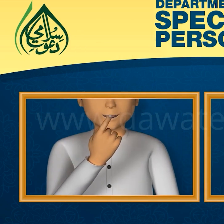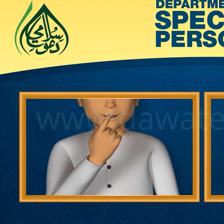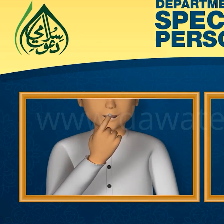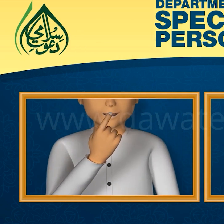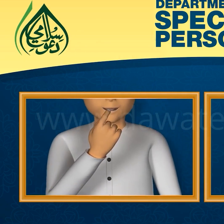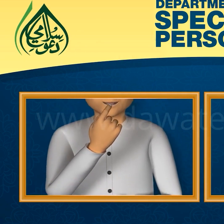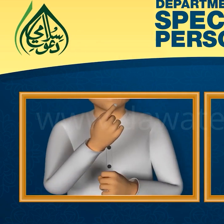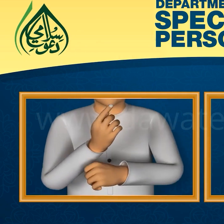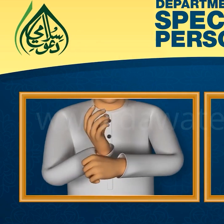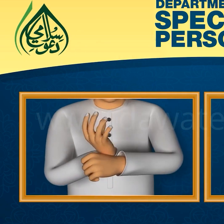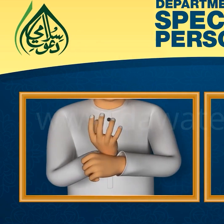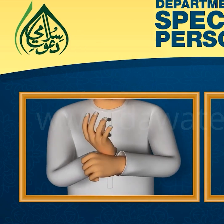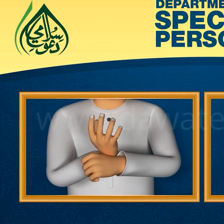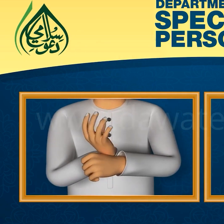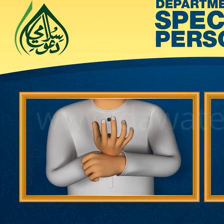Ambulance,